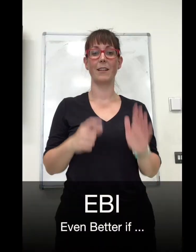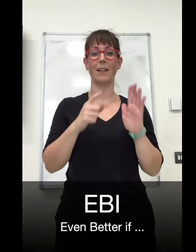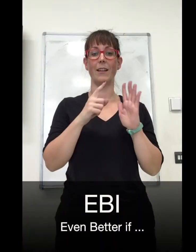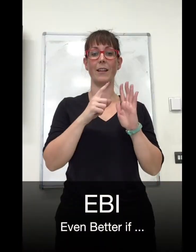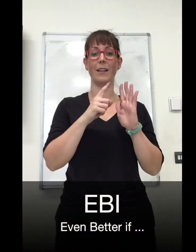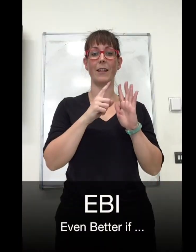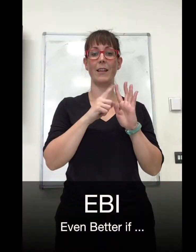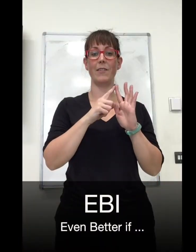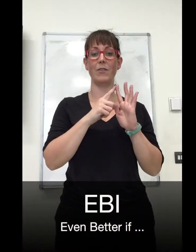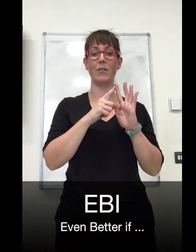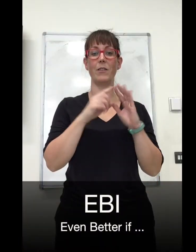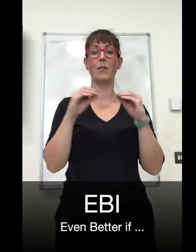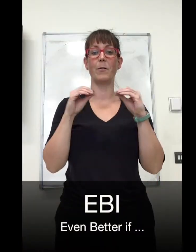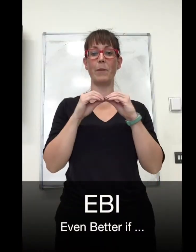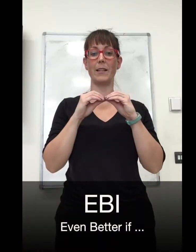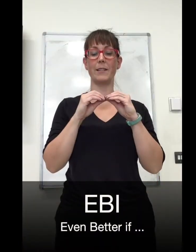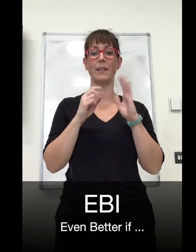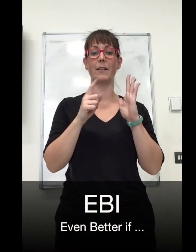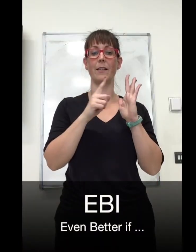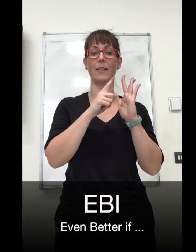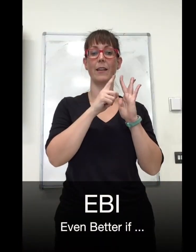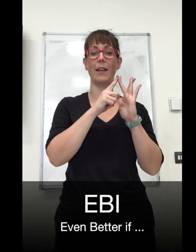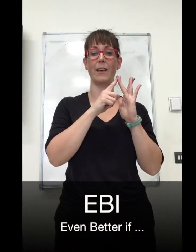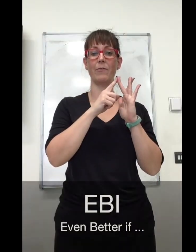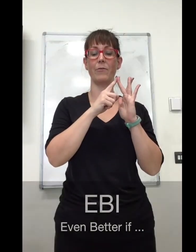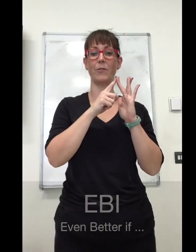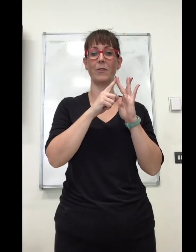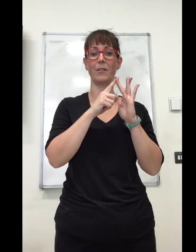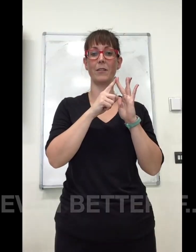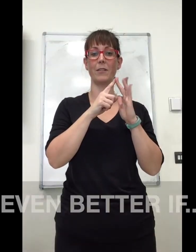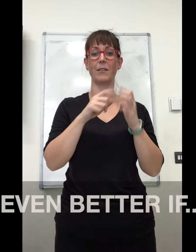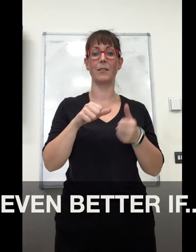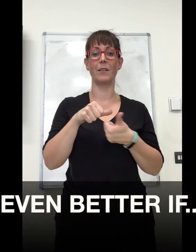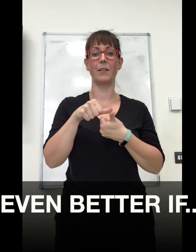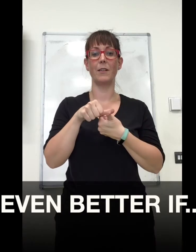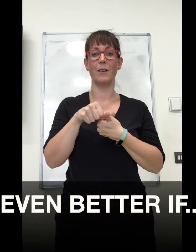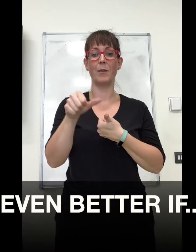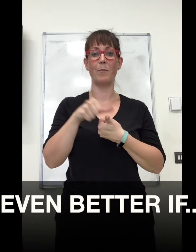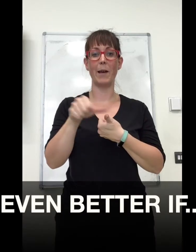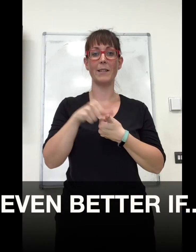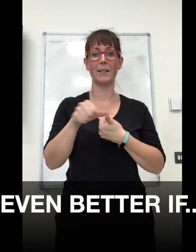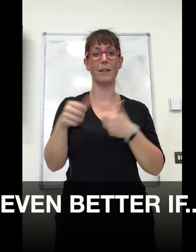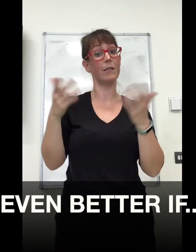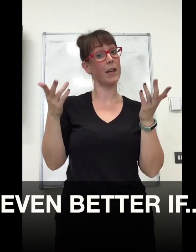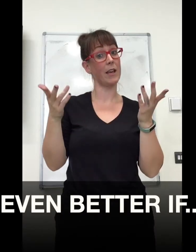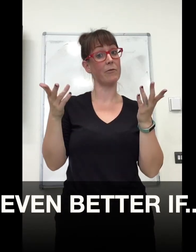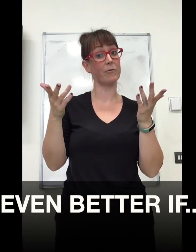Even, better, if. Better, if.